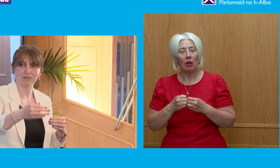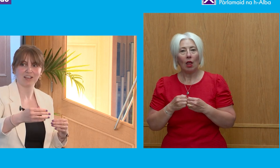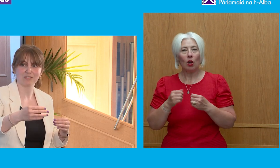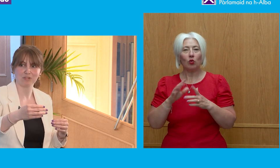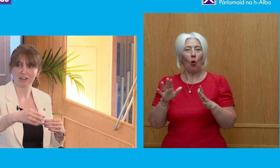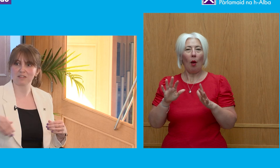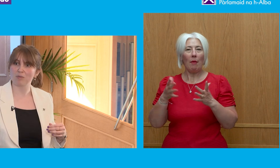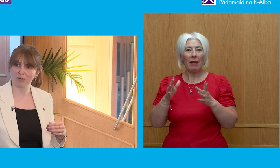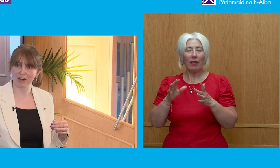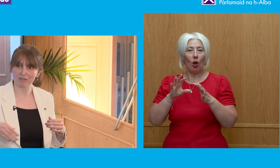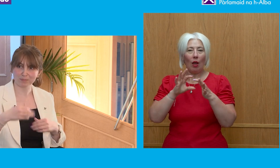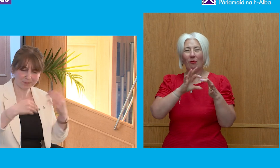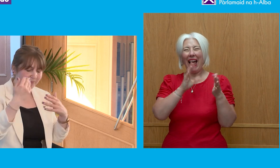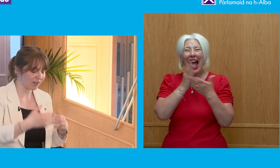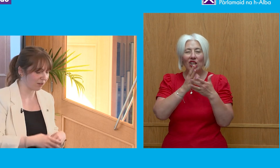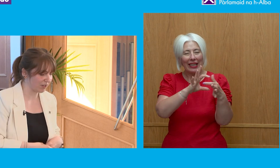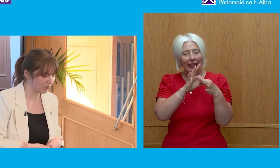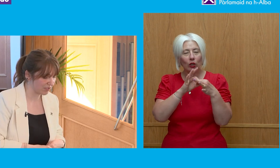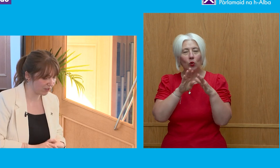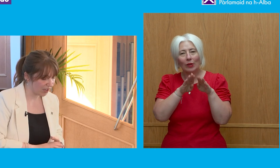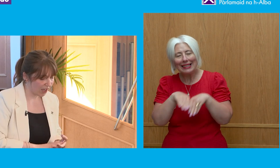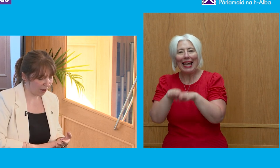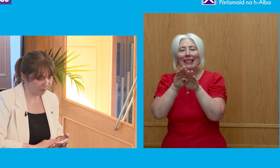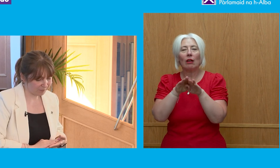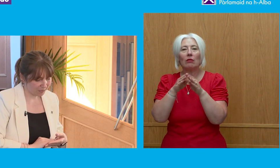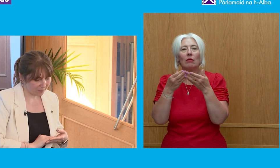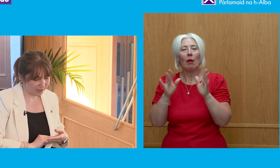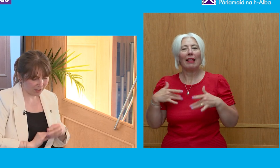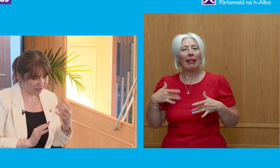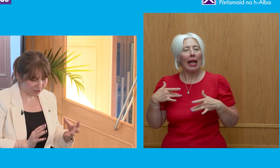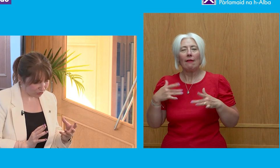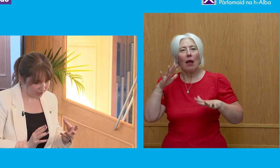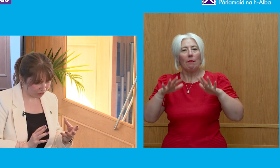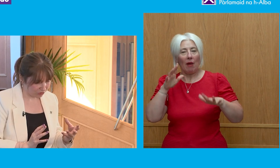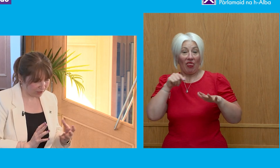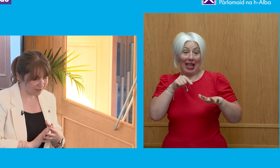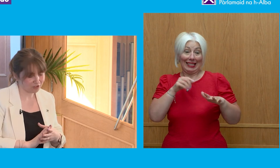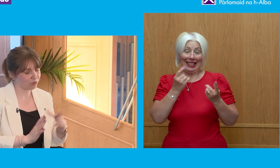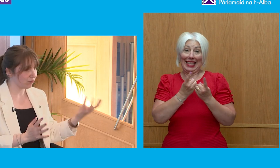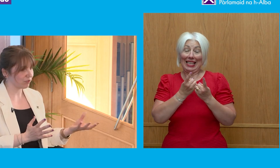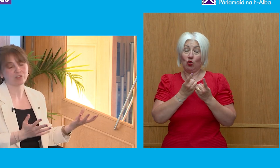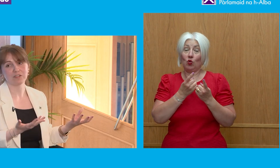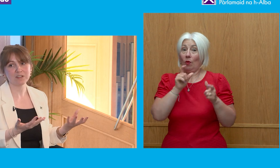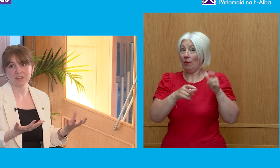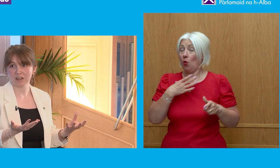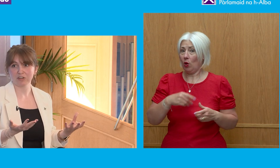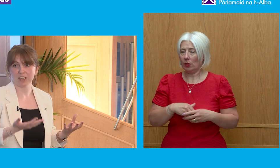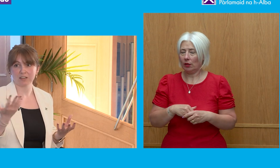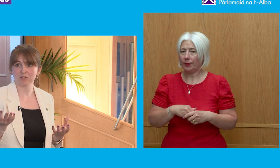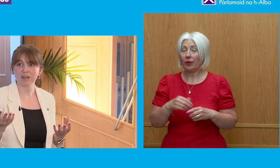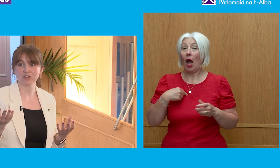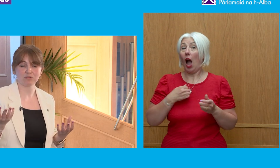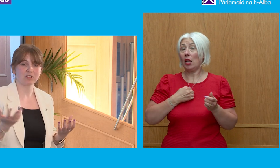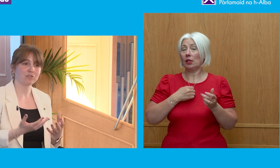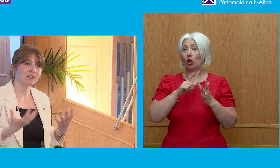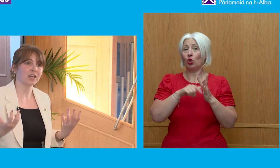directly relate to standards in public life as perceived. Again, cultural issues, so that's actually what we're from the John Smith Center looking